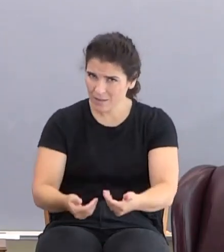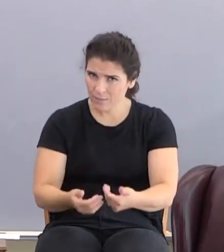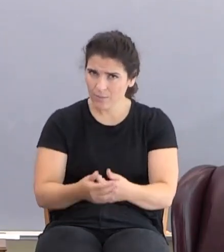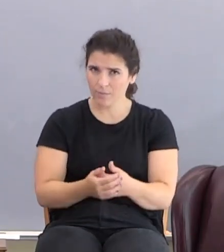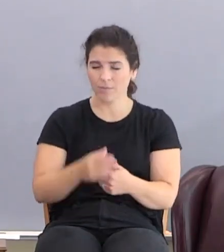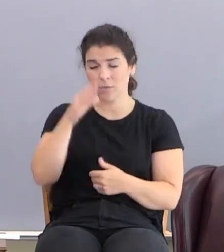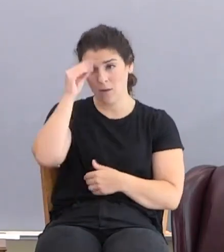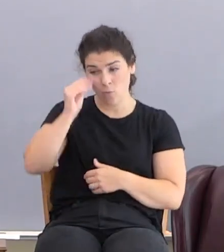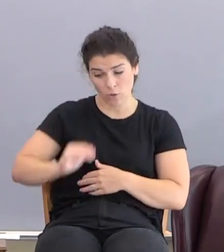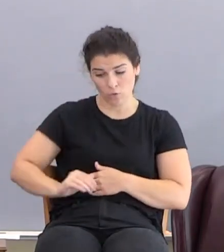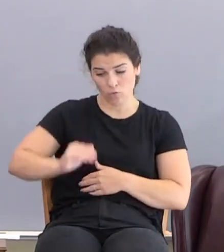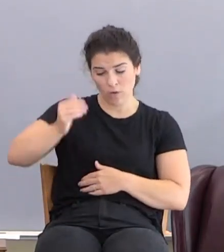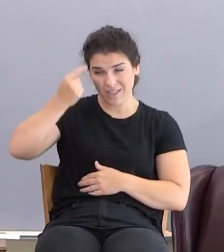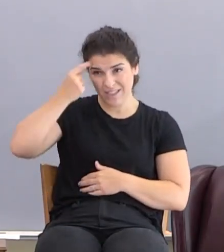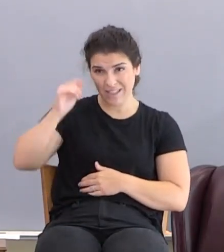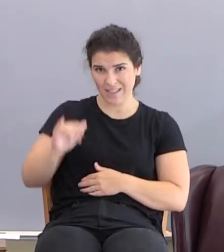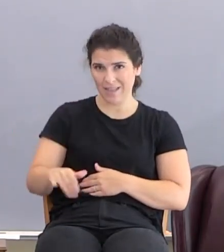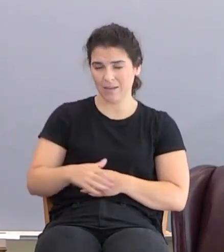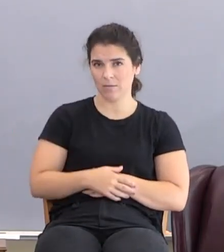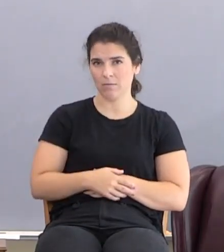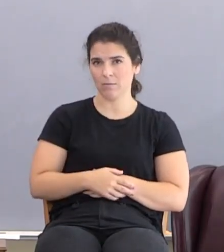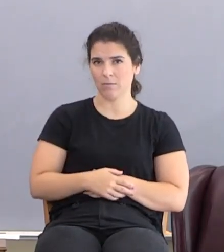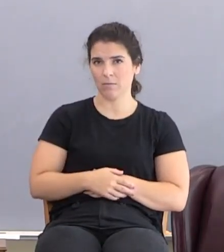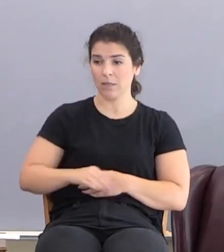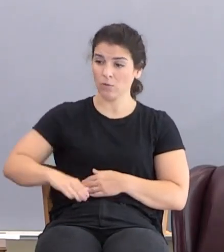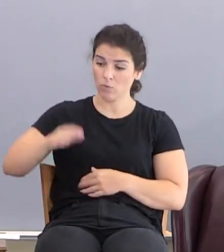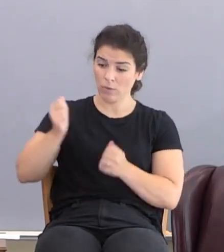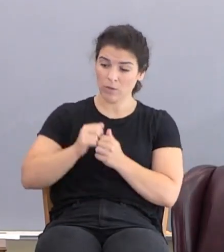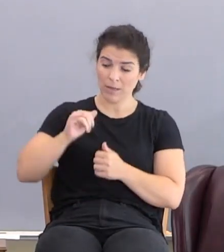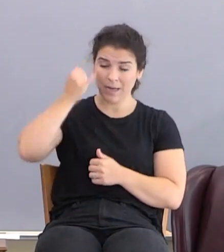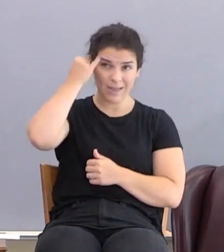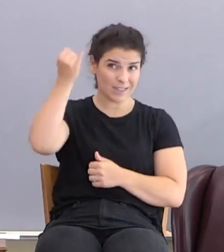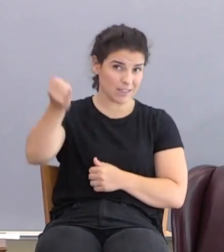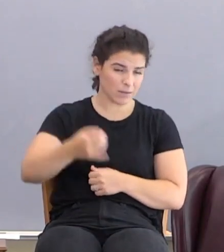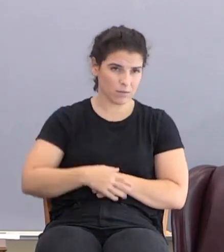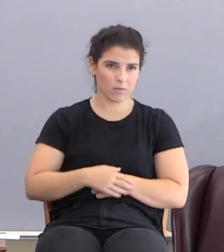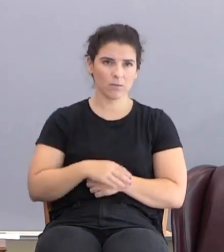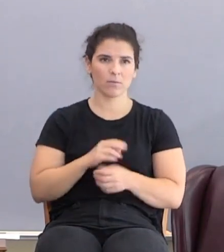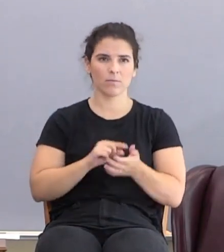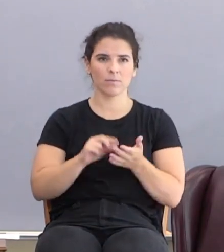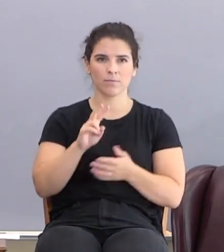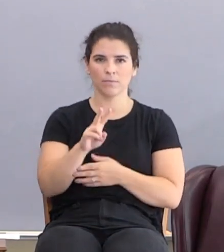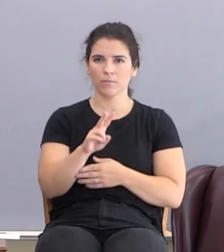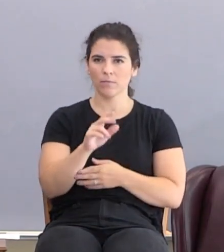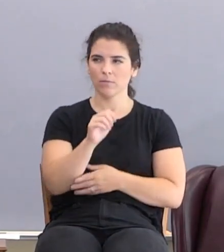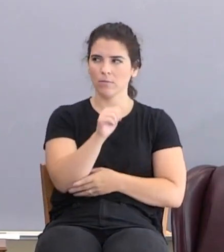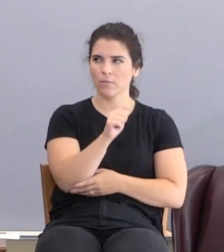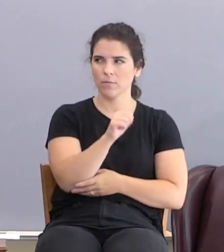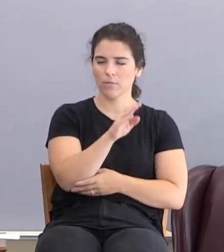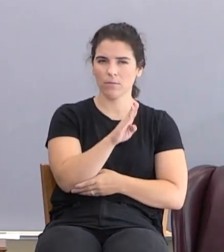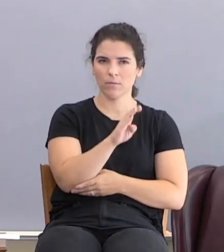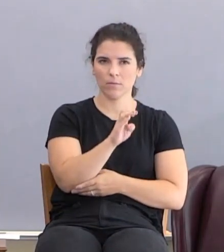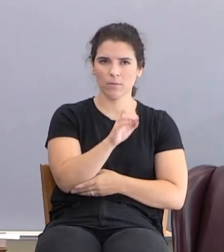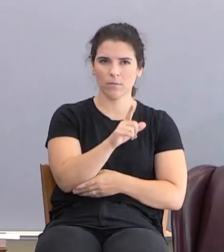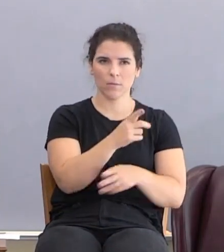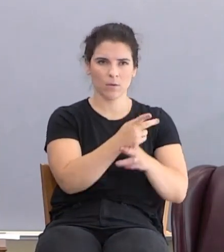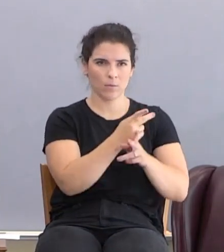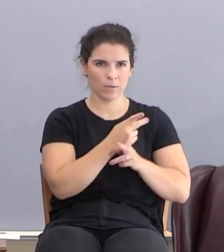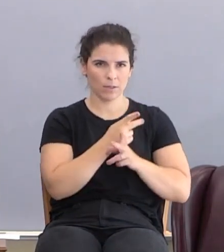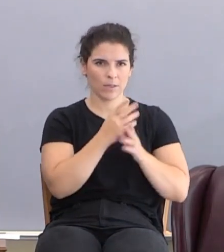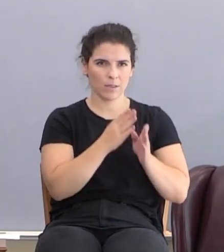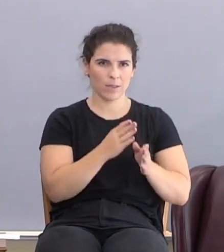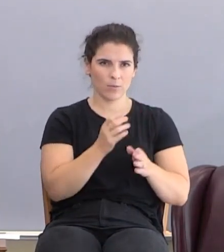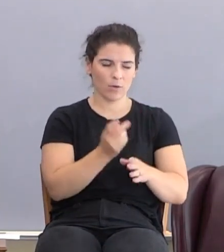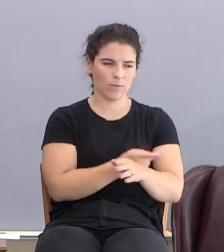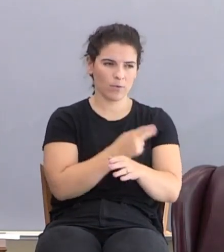The boy's raised thinking that. He's raised with that idea. Verse two. Abel was a keeper of the sheep,